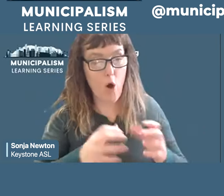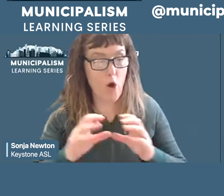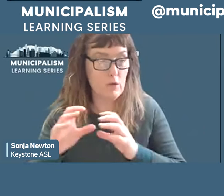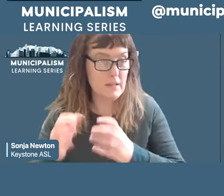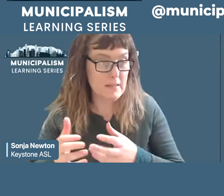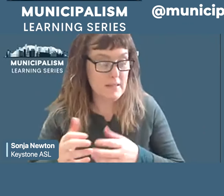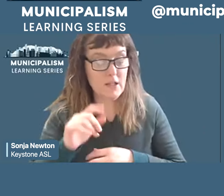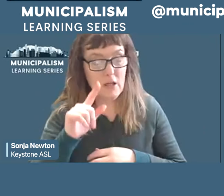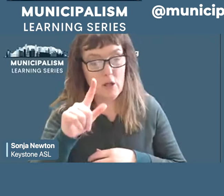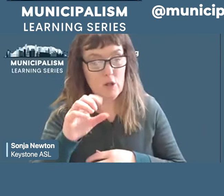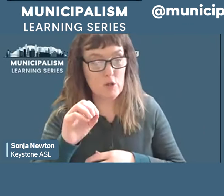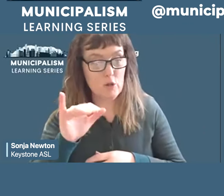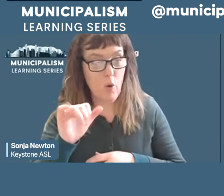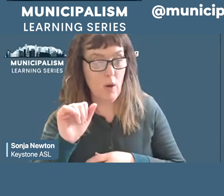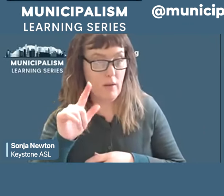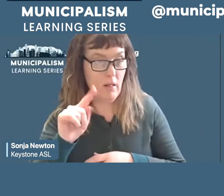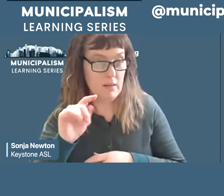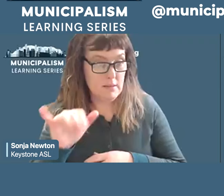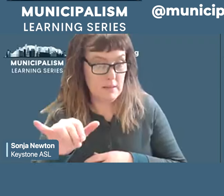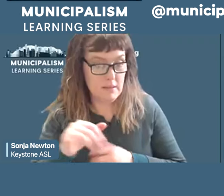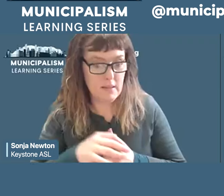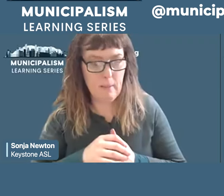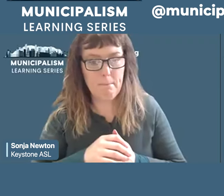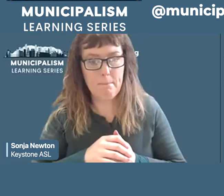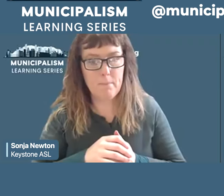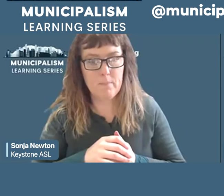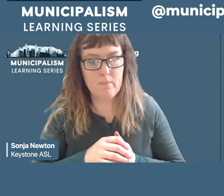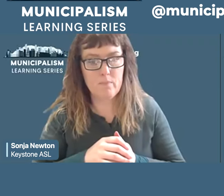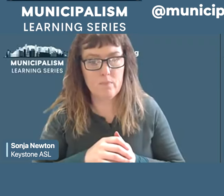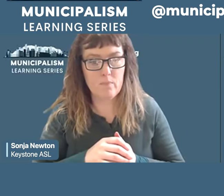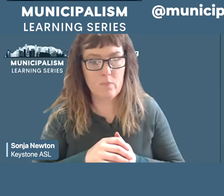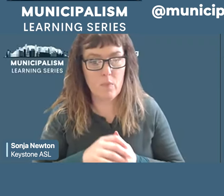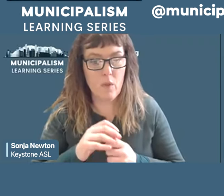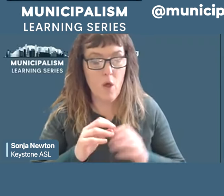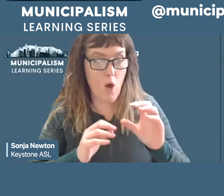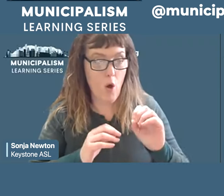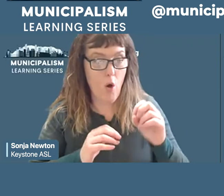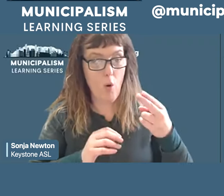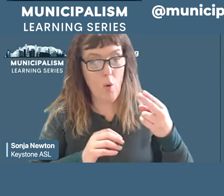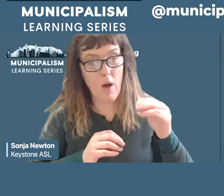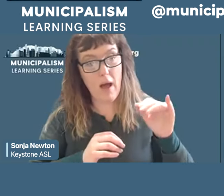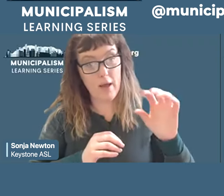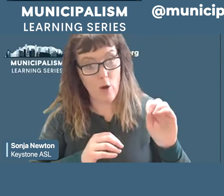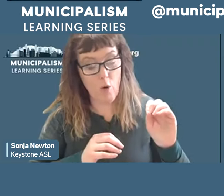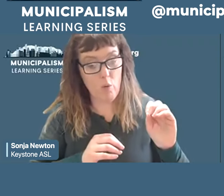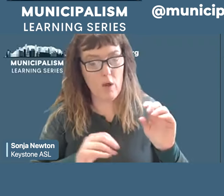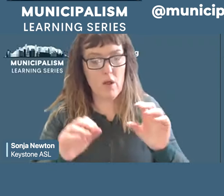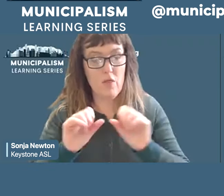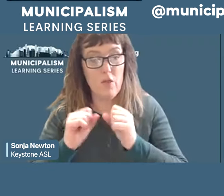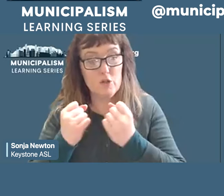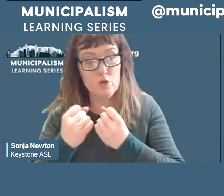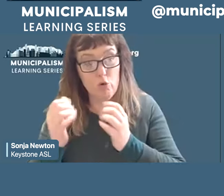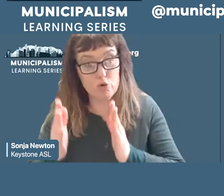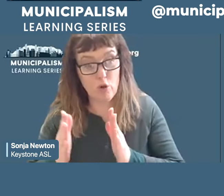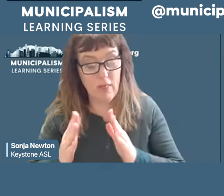to those elected with our support. In Hamilton, Ohio, socialist counselors were required to appear